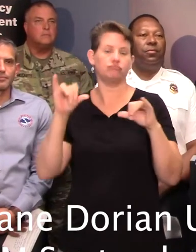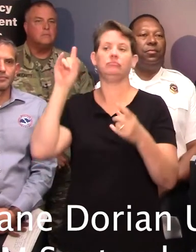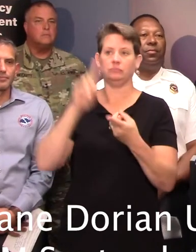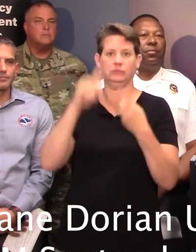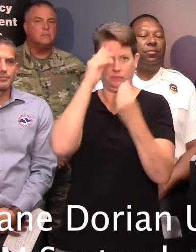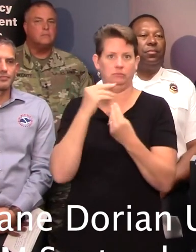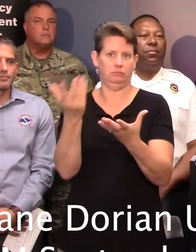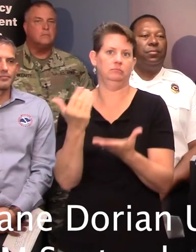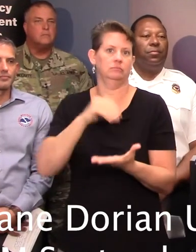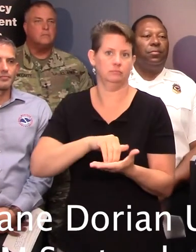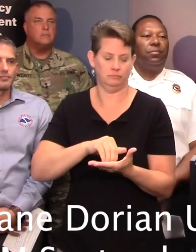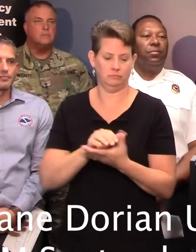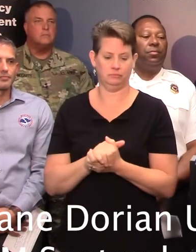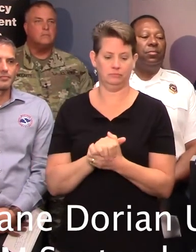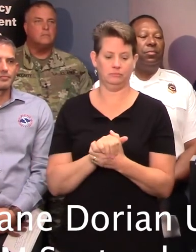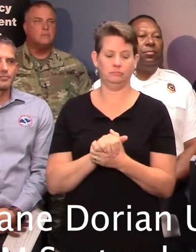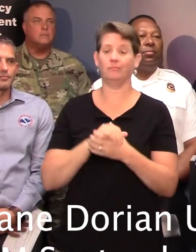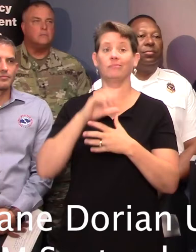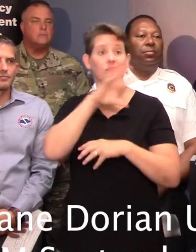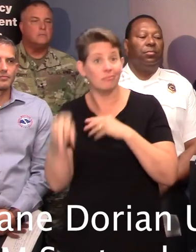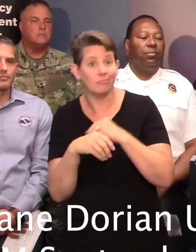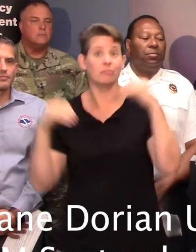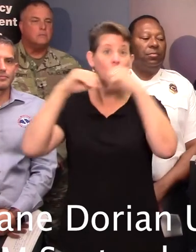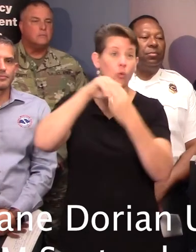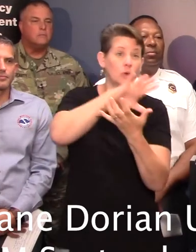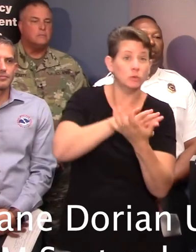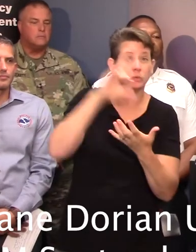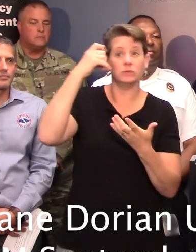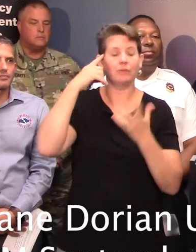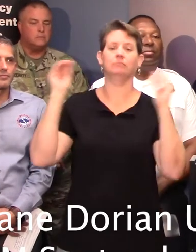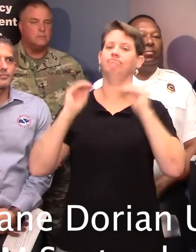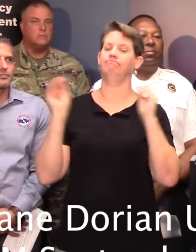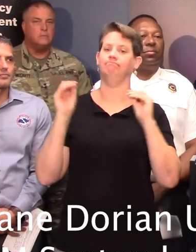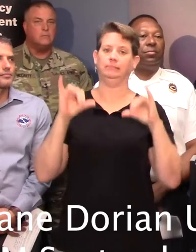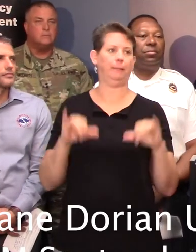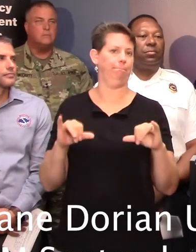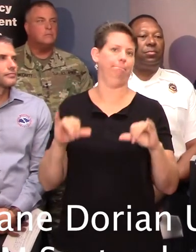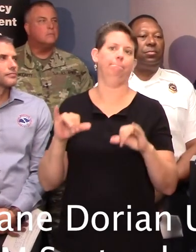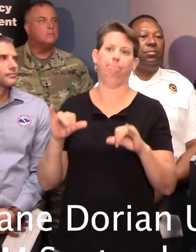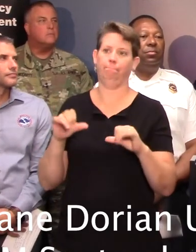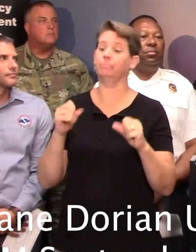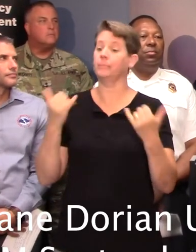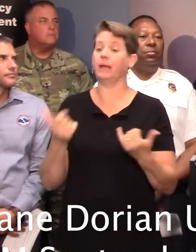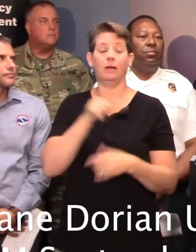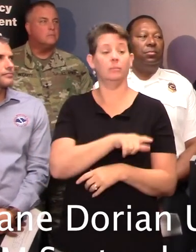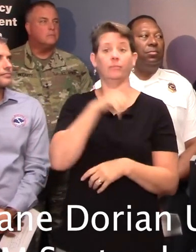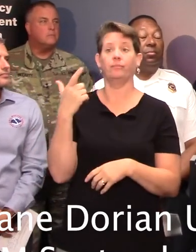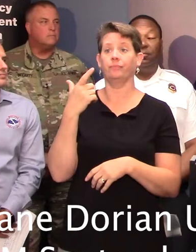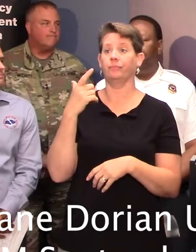notice. There are no additional school or state government closings to announce at this time. And I'll now call on